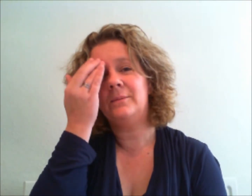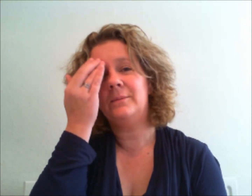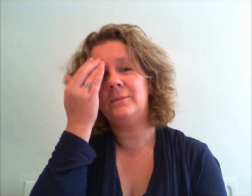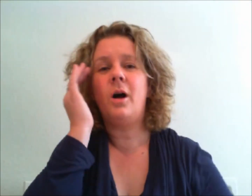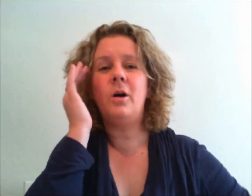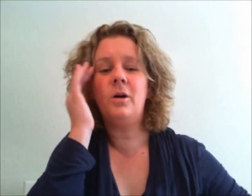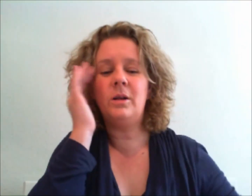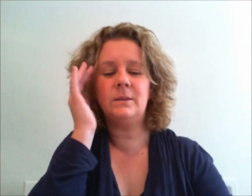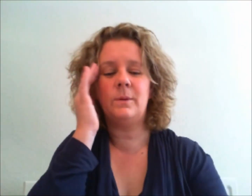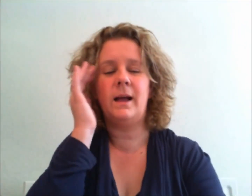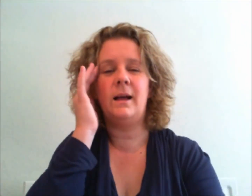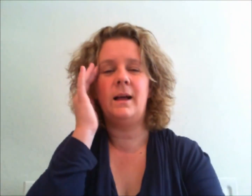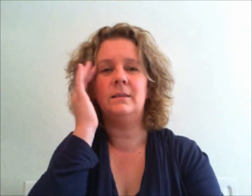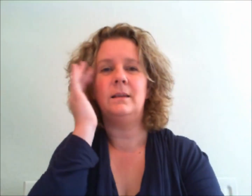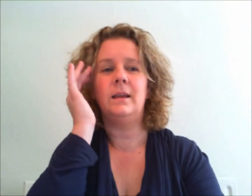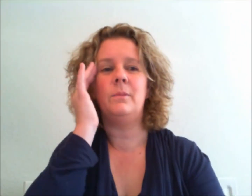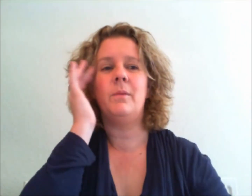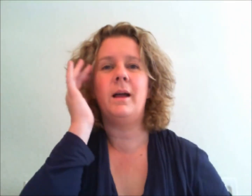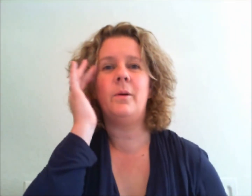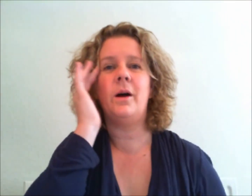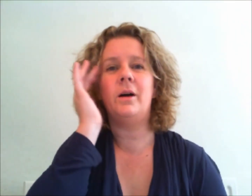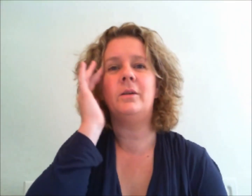all is well in my world